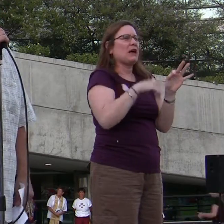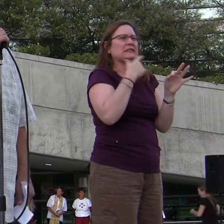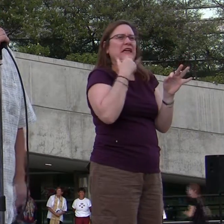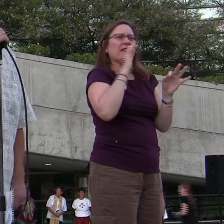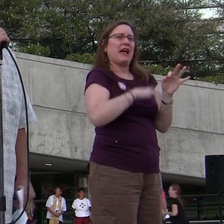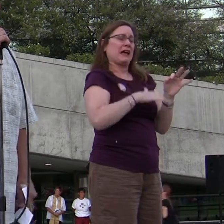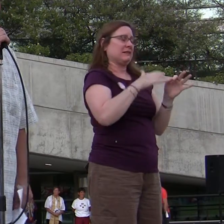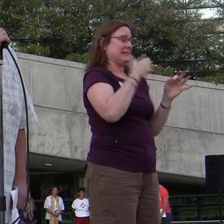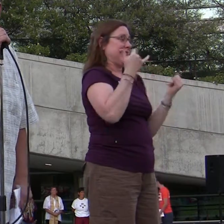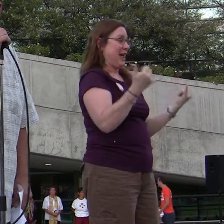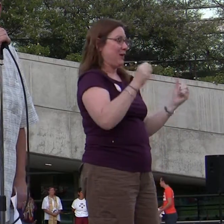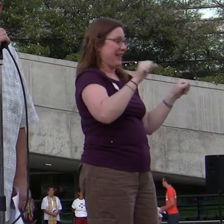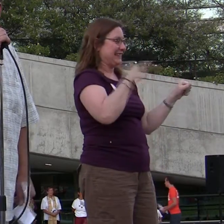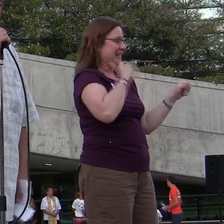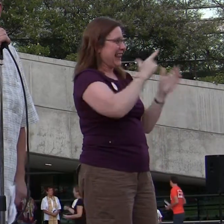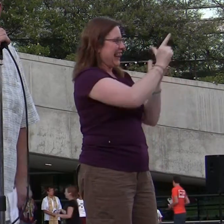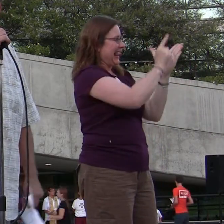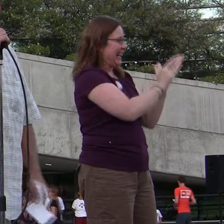my husband.